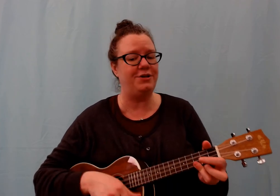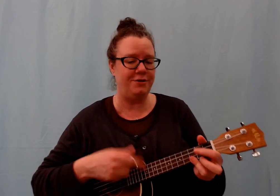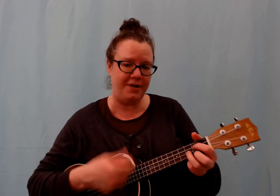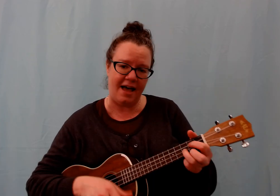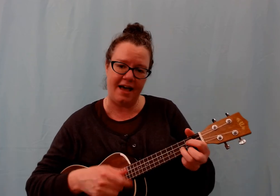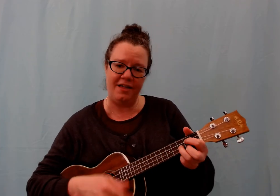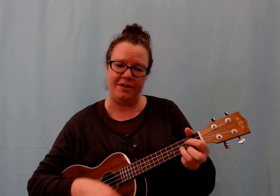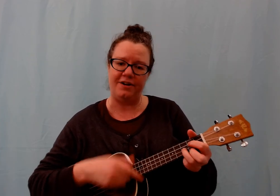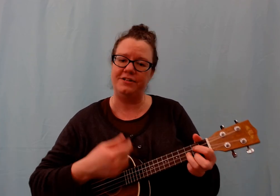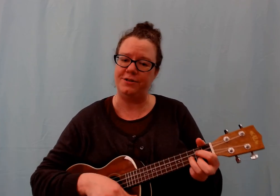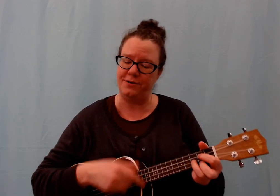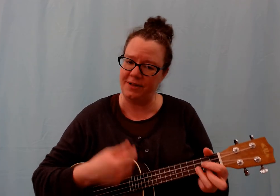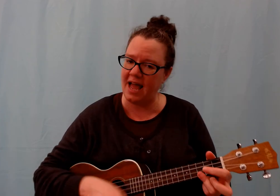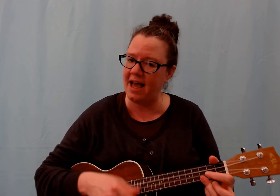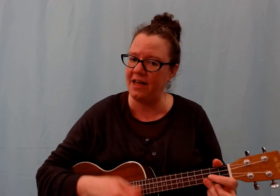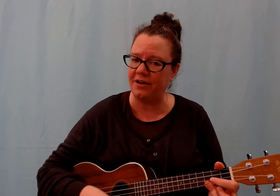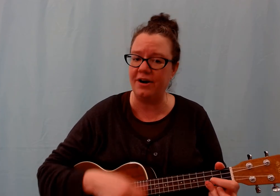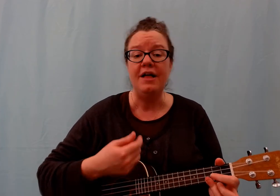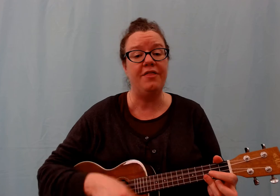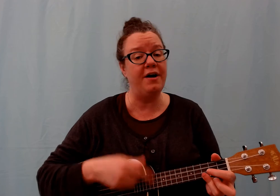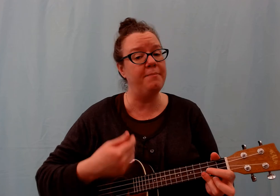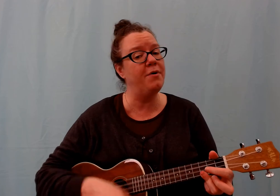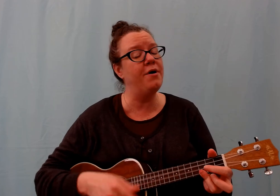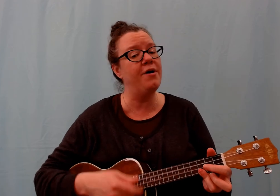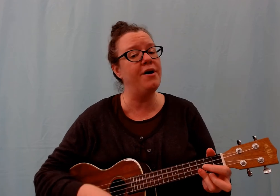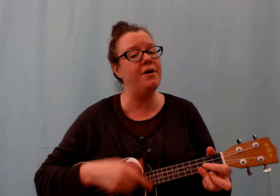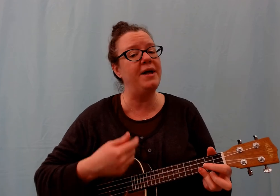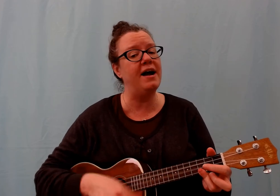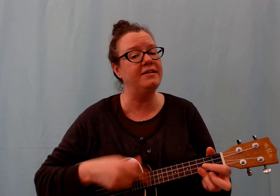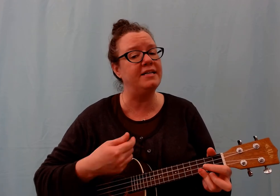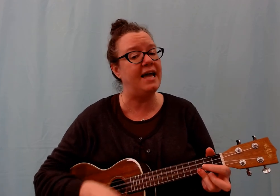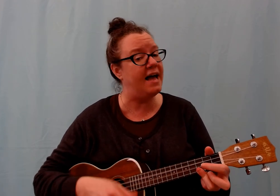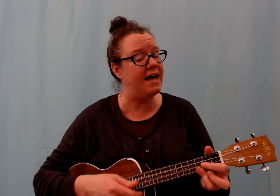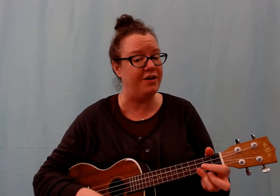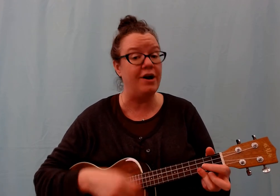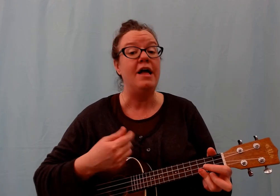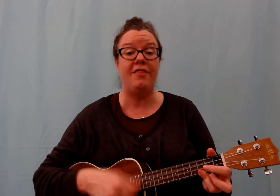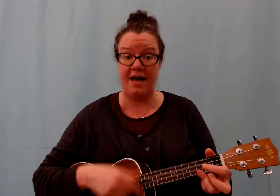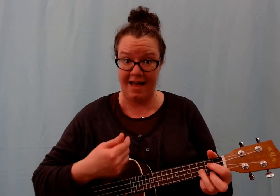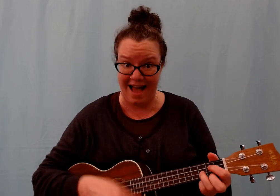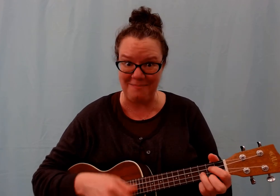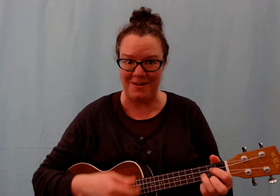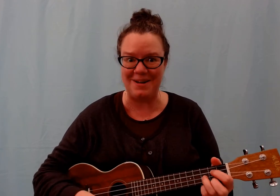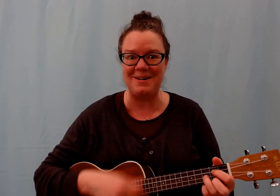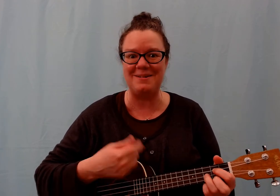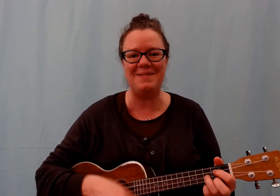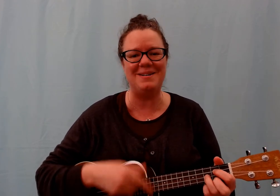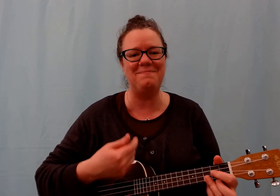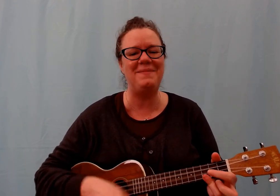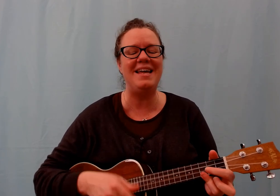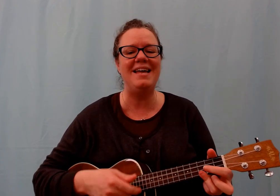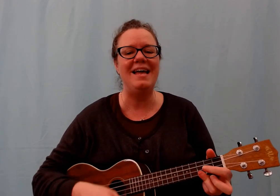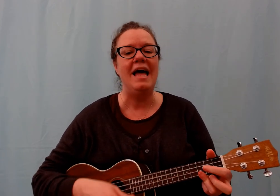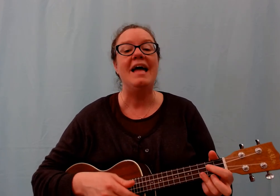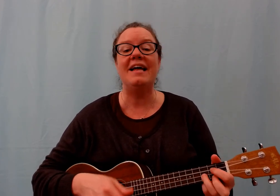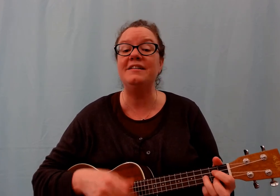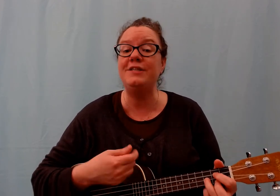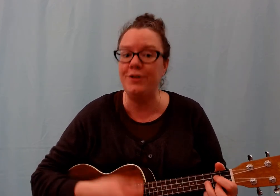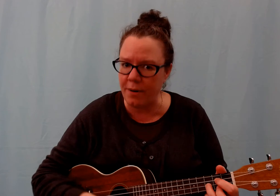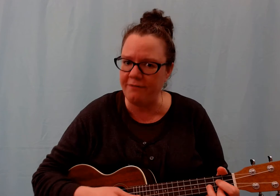together, together. The more we hug together, the happier we'll be. Cause your